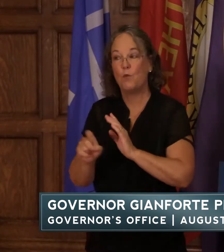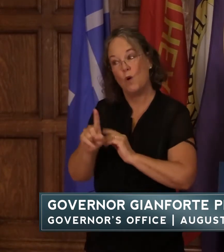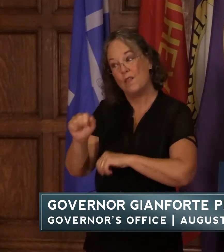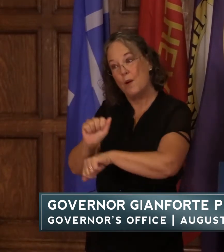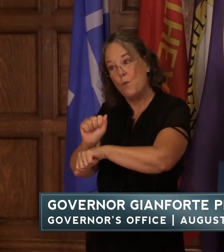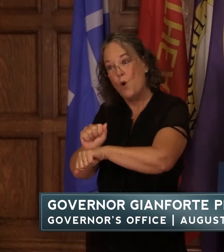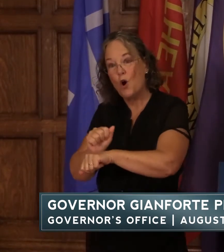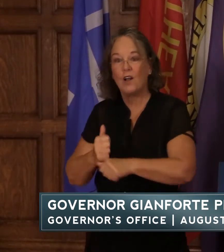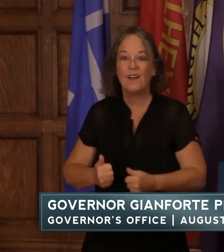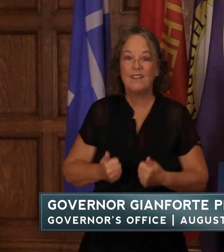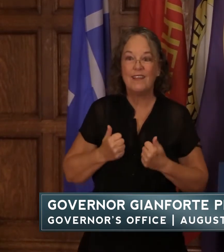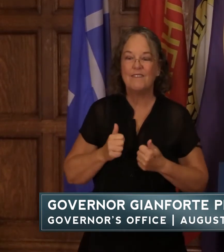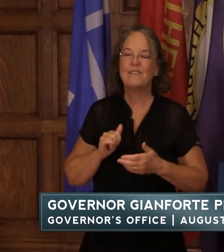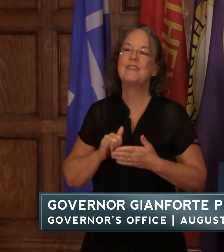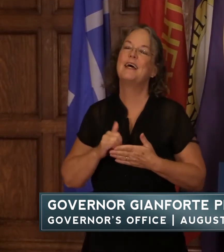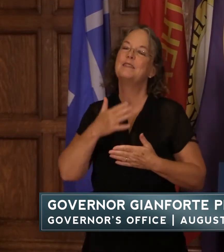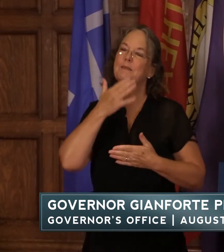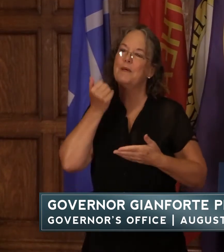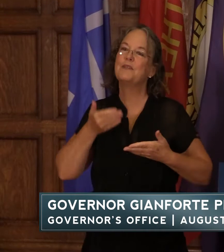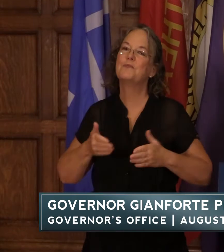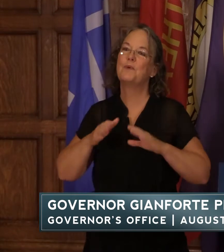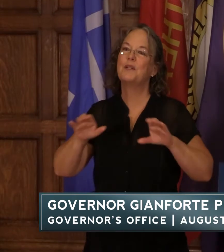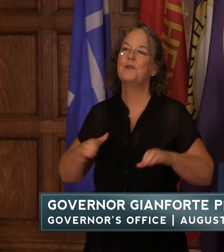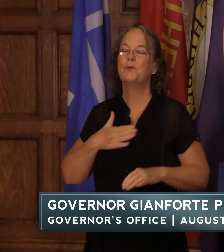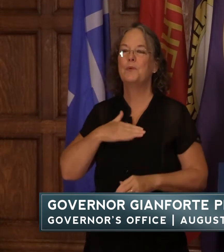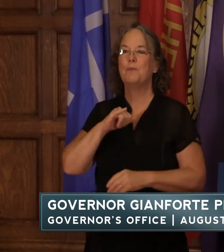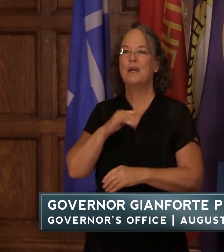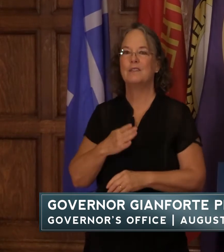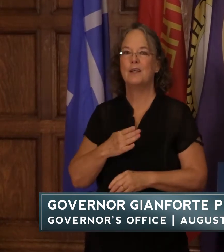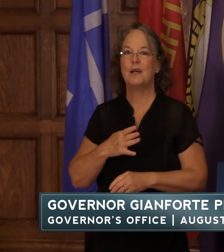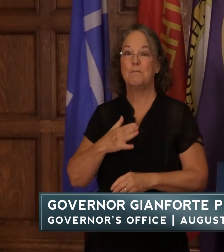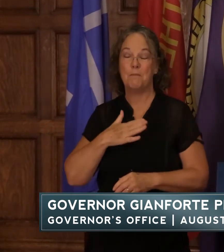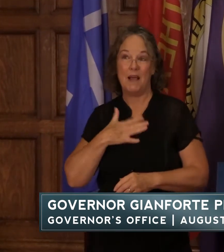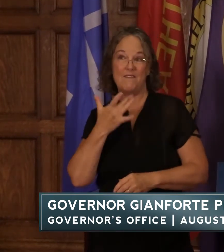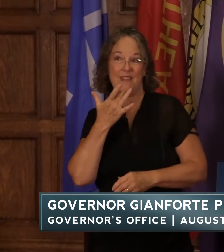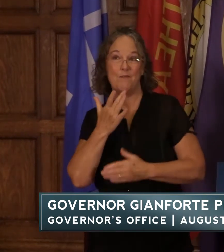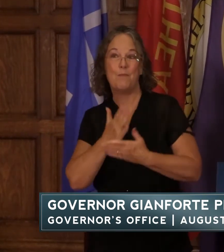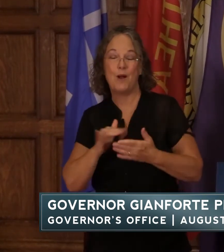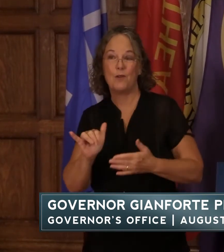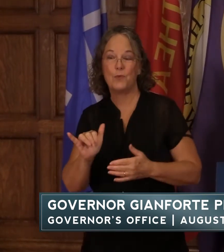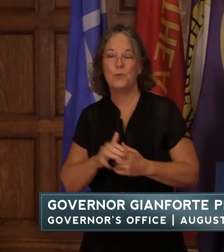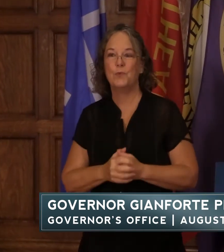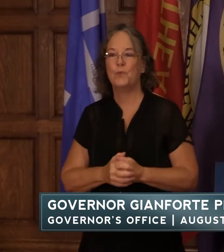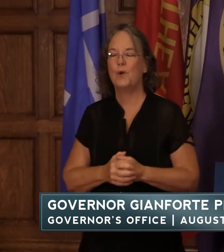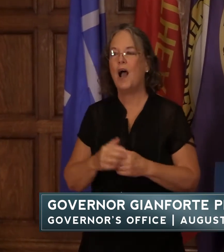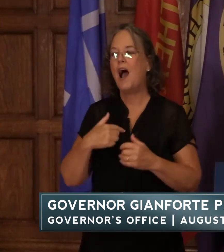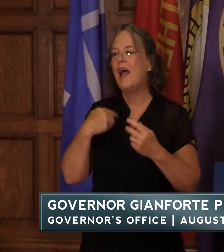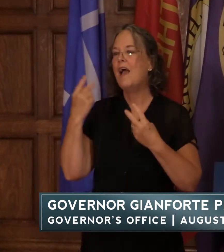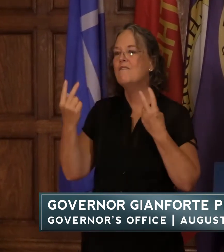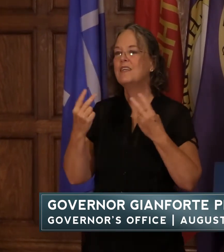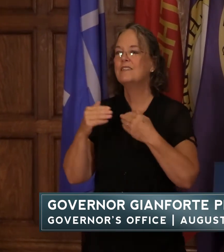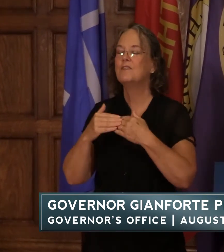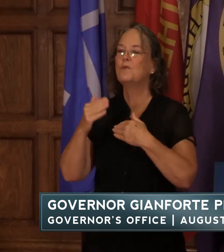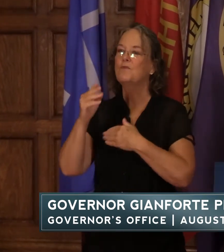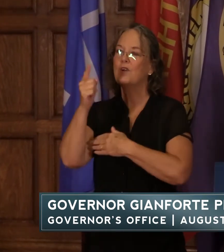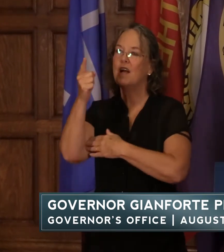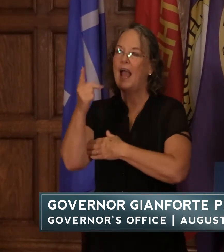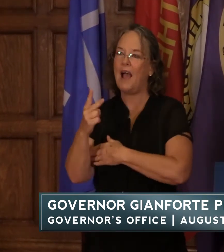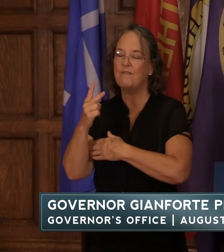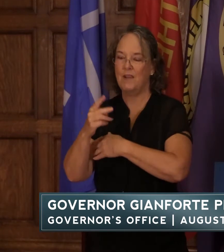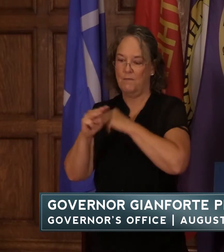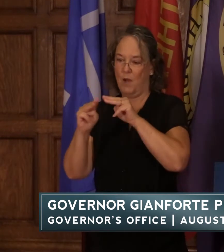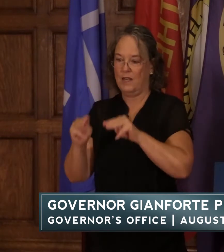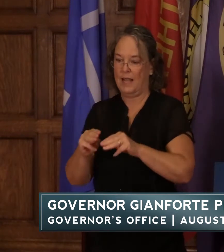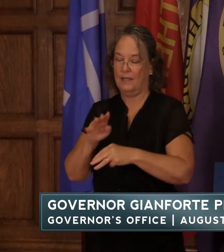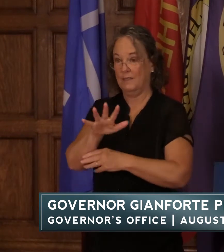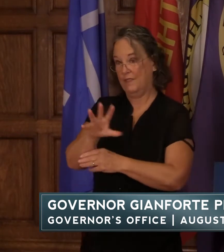know to do my job and it's my favorite part of this job as i visited over half of montana's 56